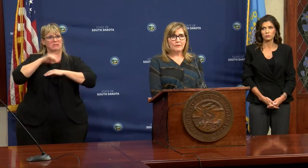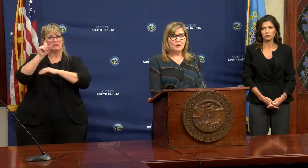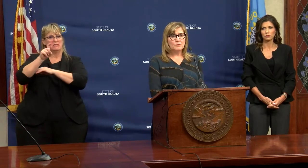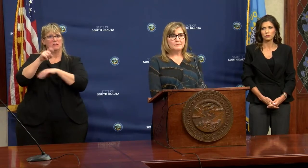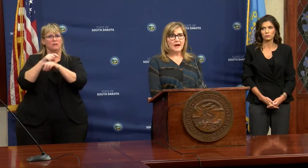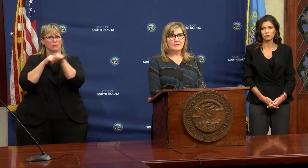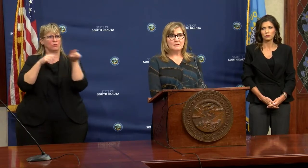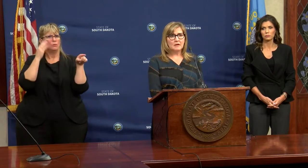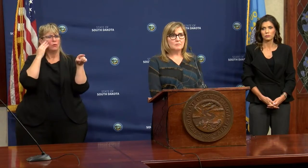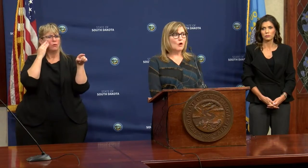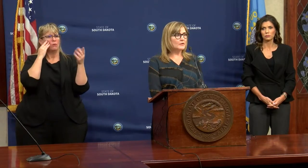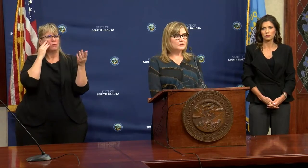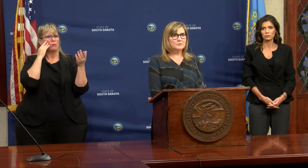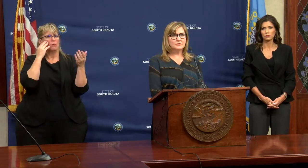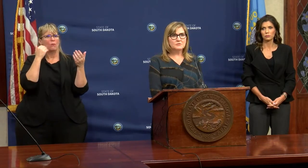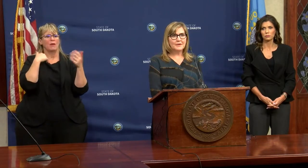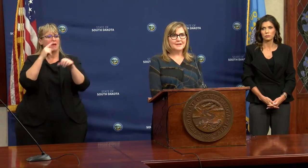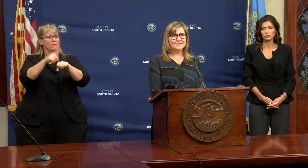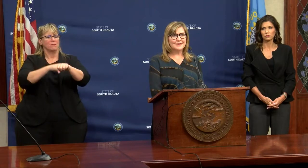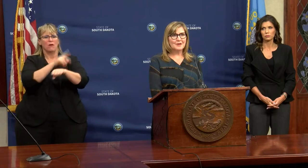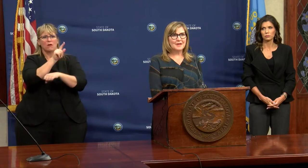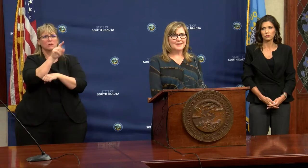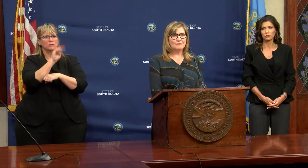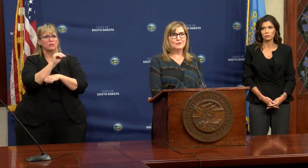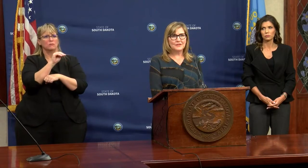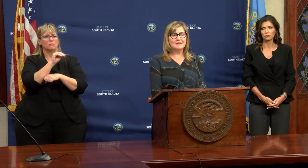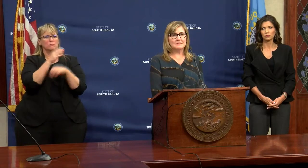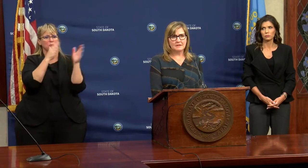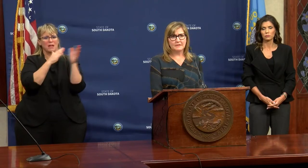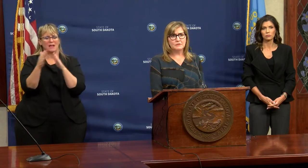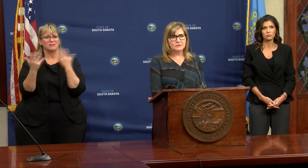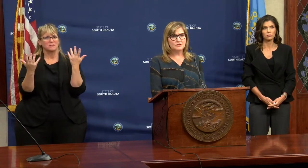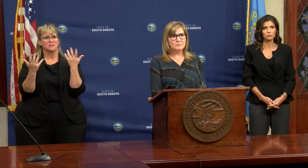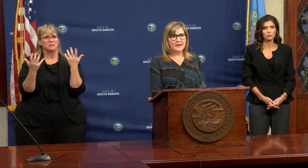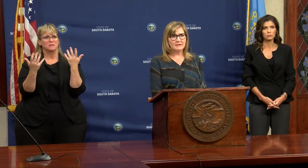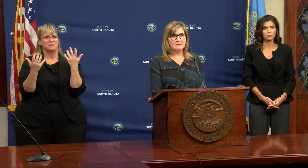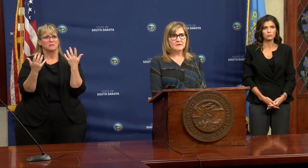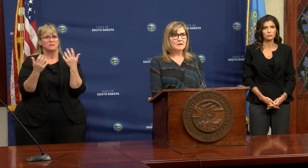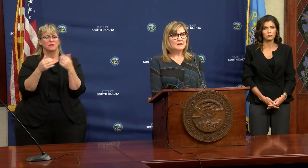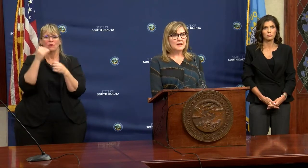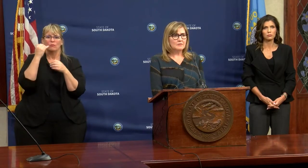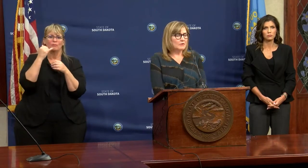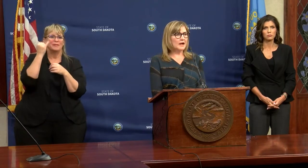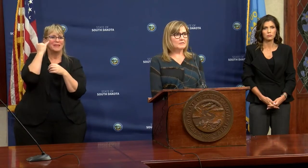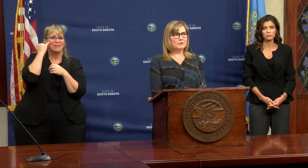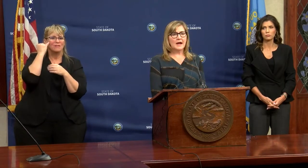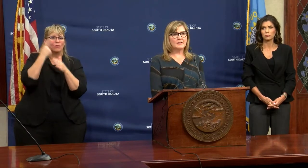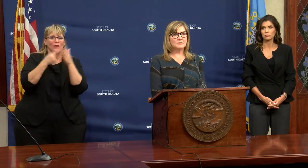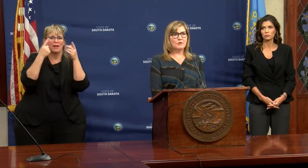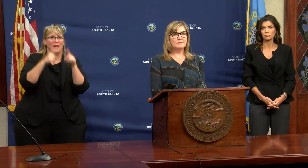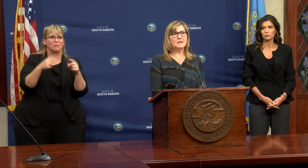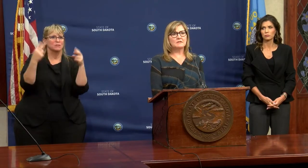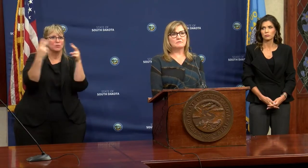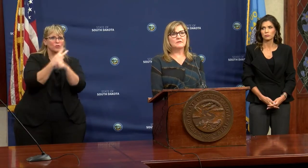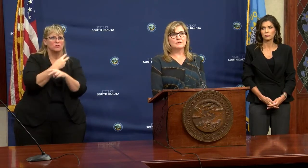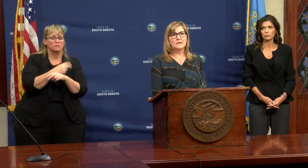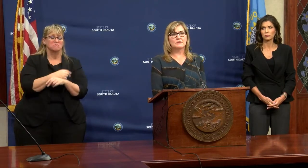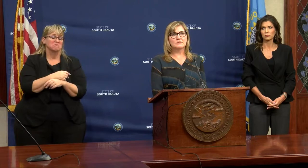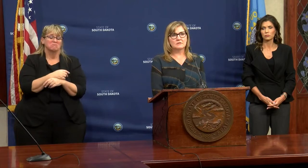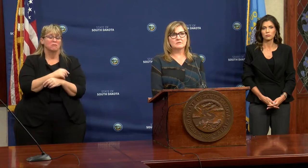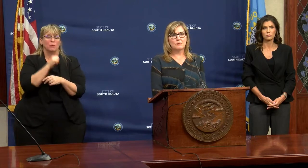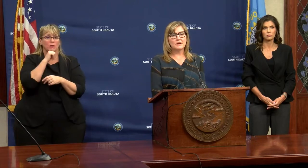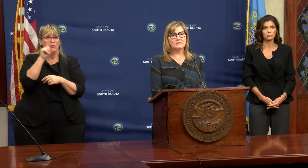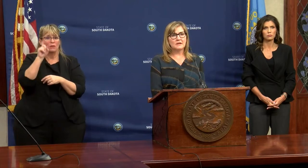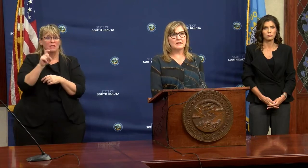As you well know, we've got long-term surge plans, kind of worst case scenario surge plans. And we're not, we're not at the point of needing to really